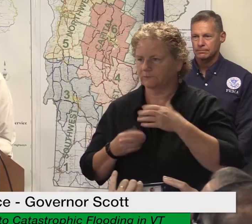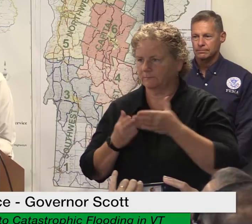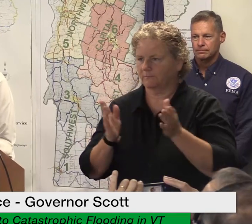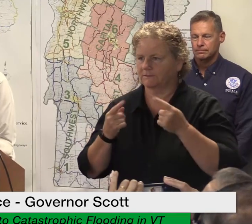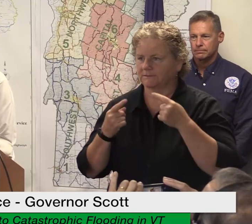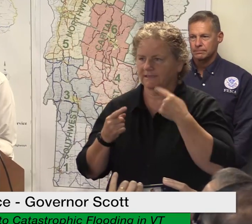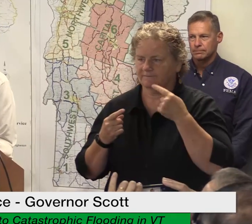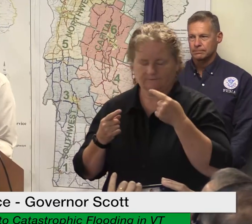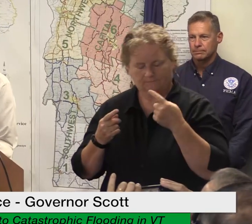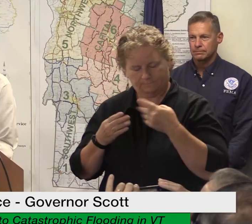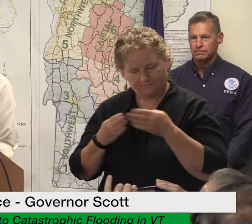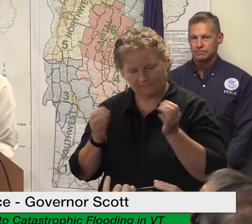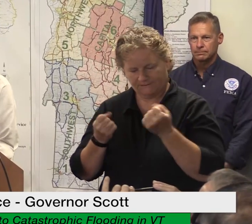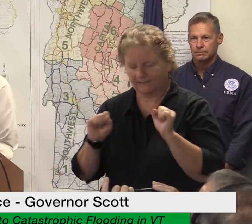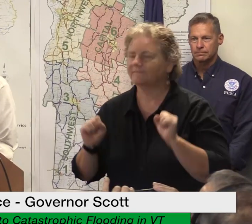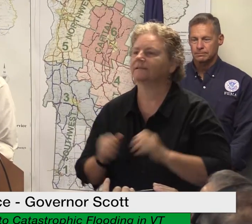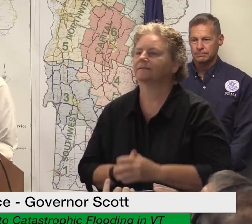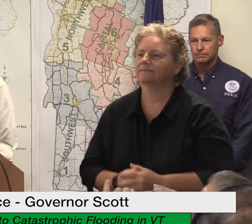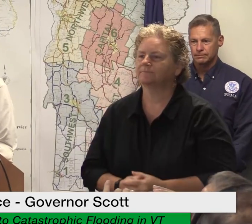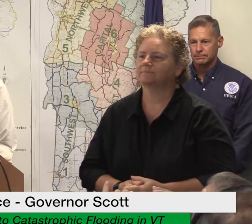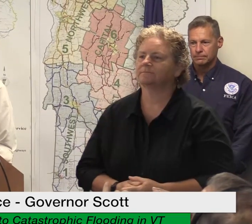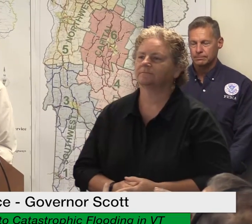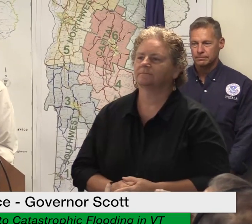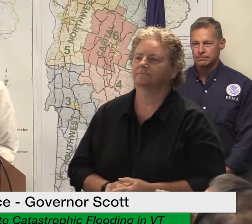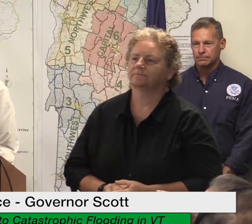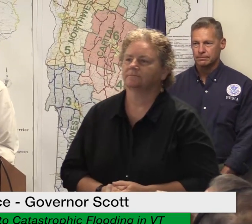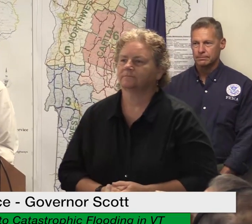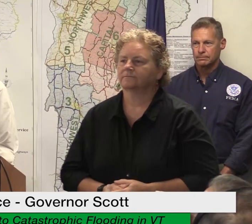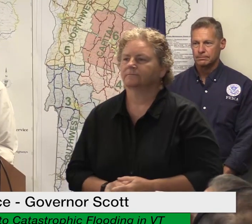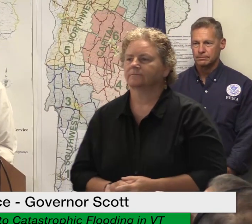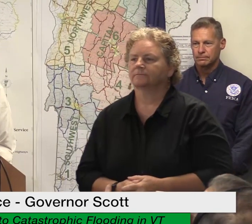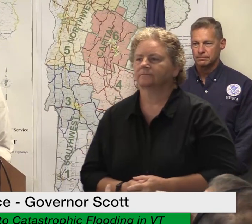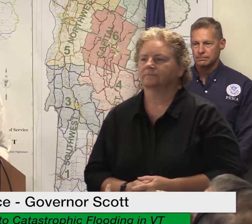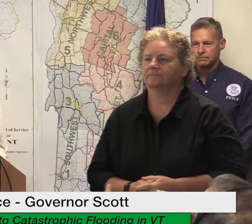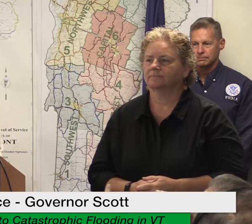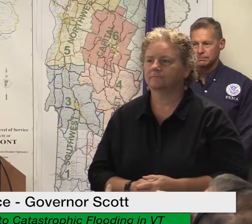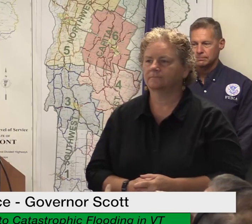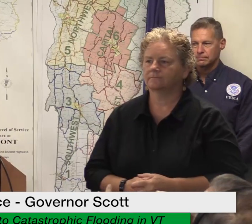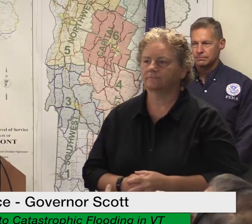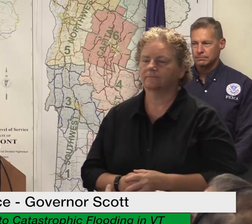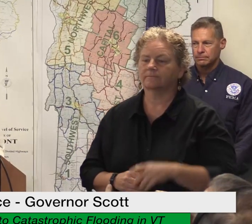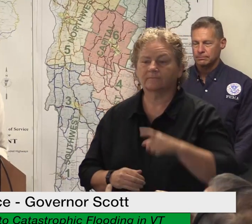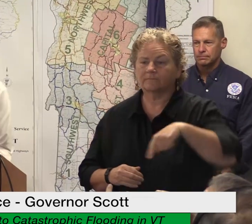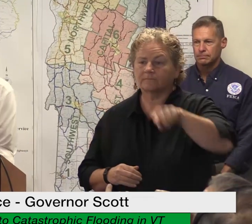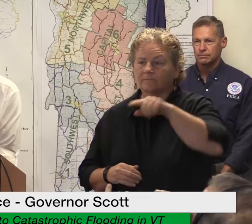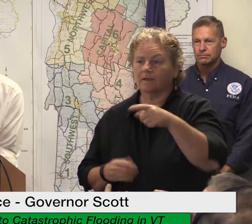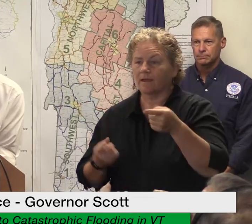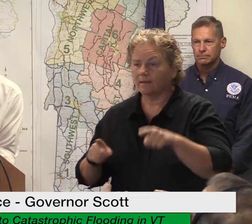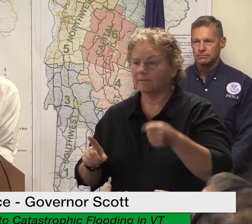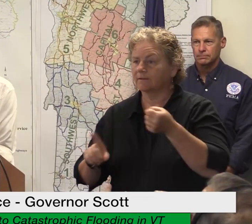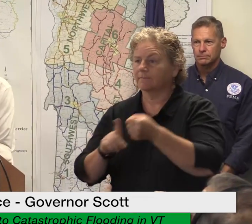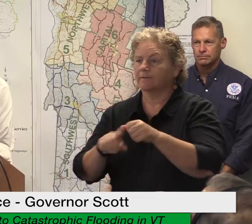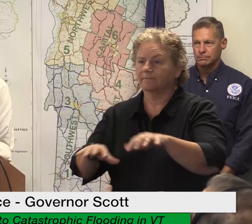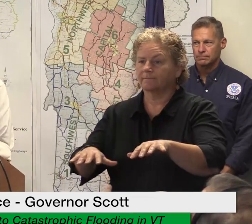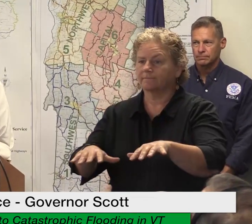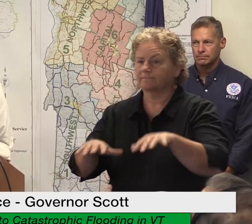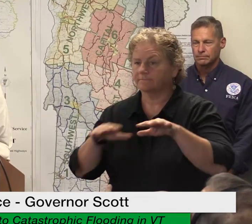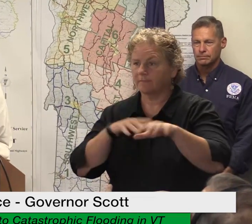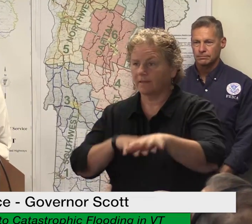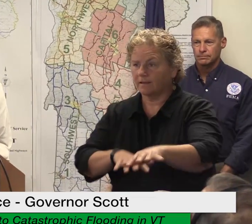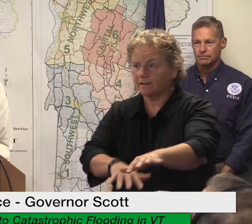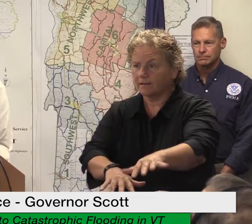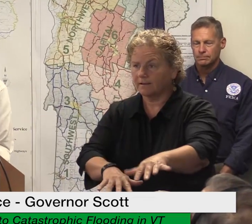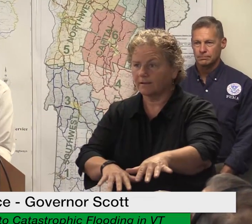all if you were impacted by flooding get your debris to the right-of-ways